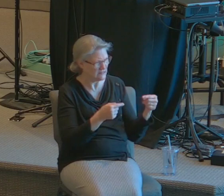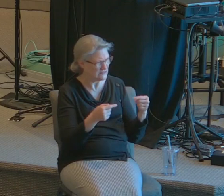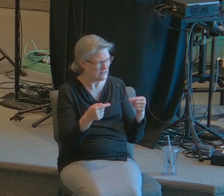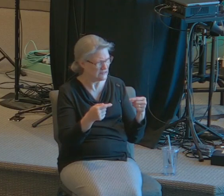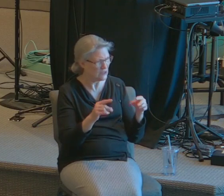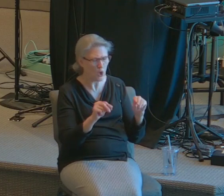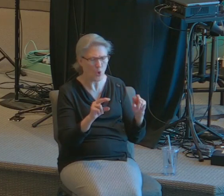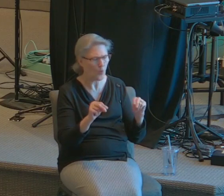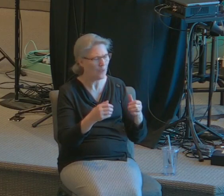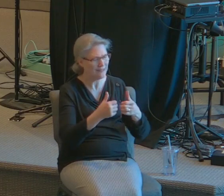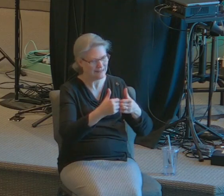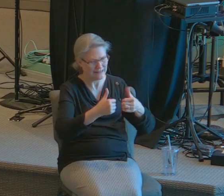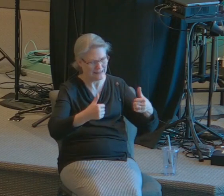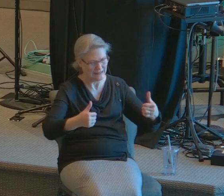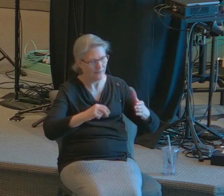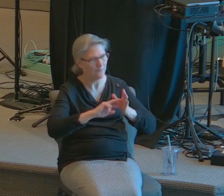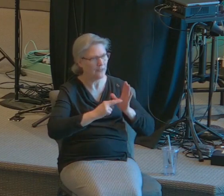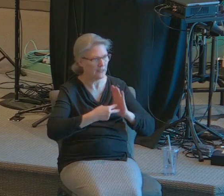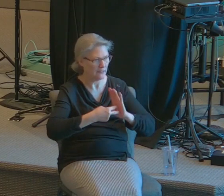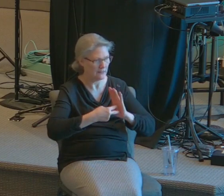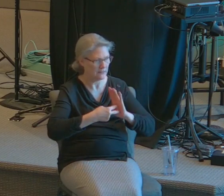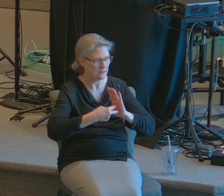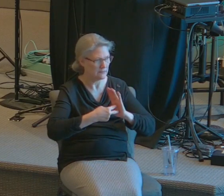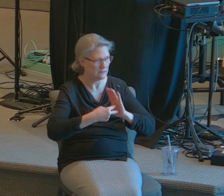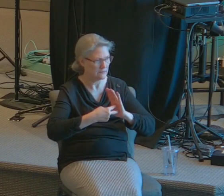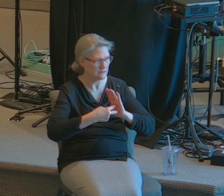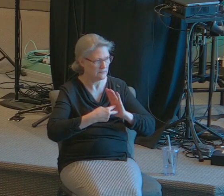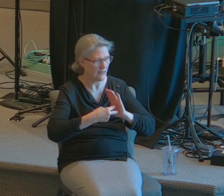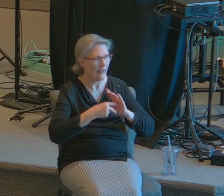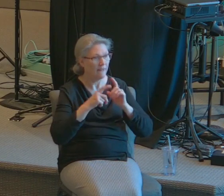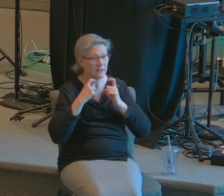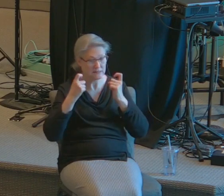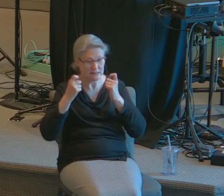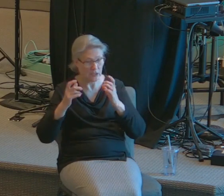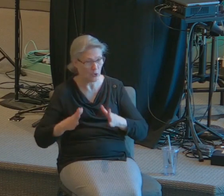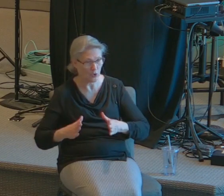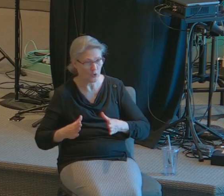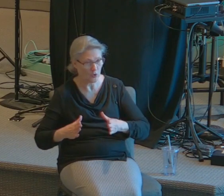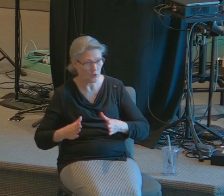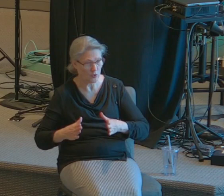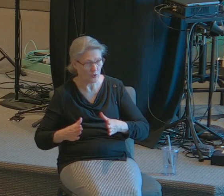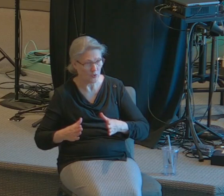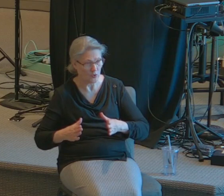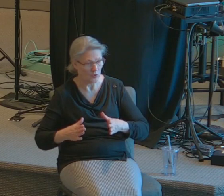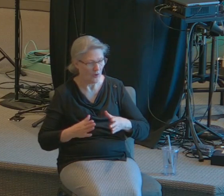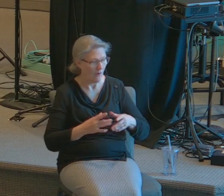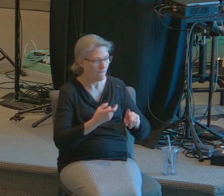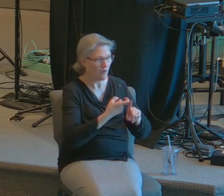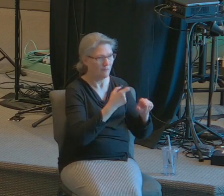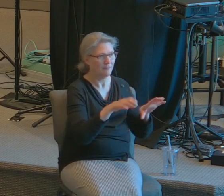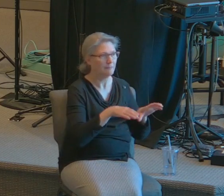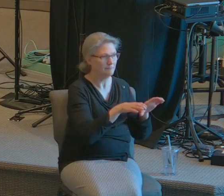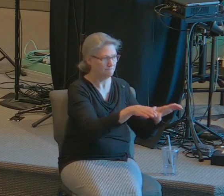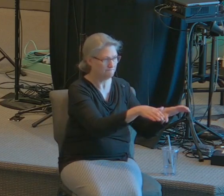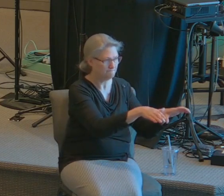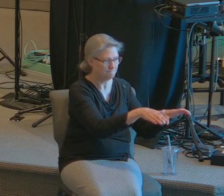separating the sinner from the activity